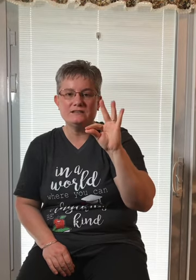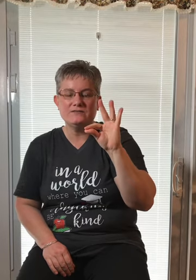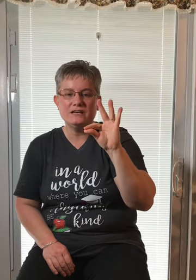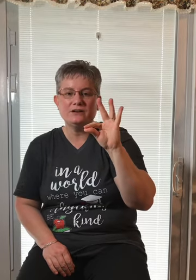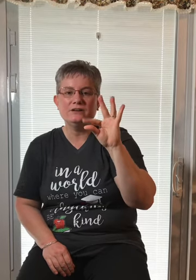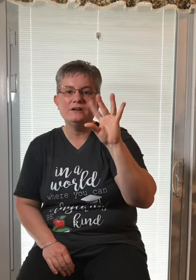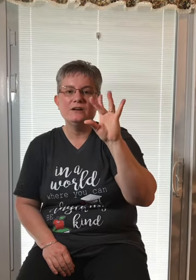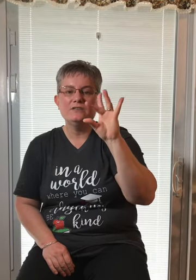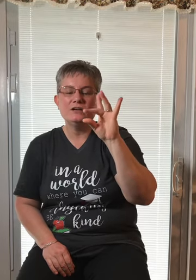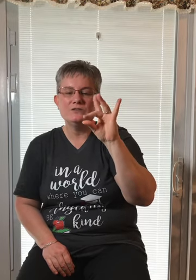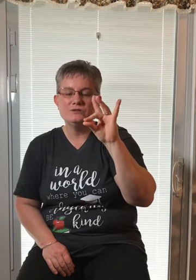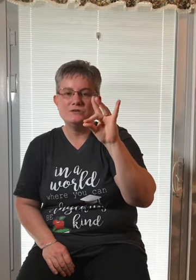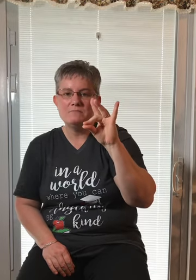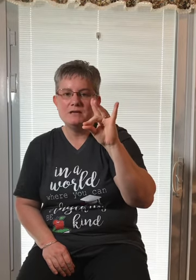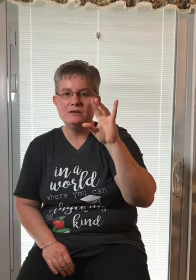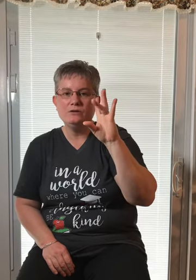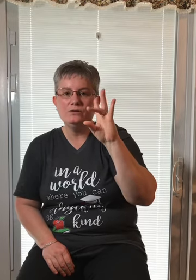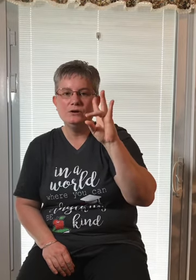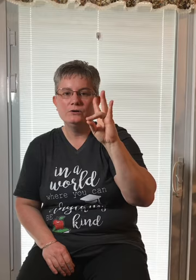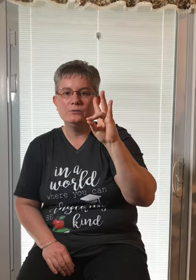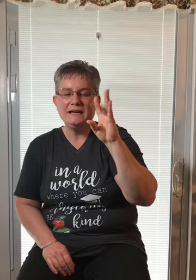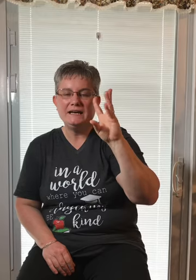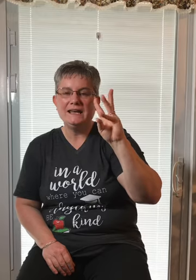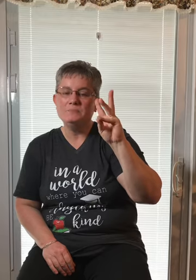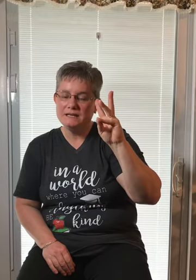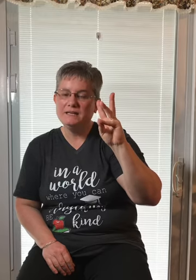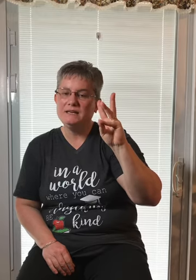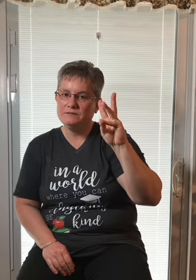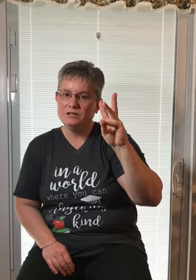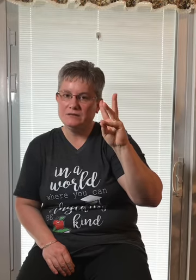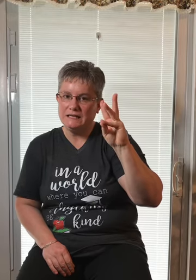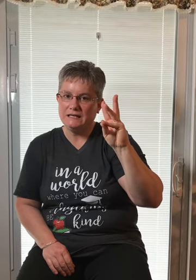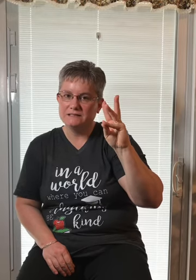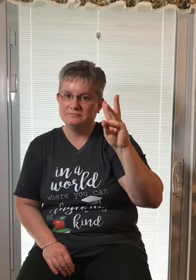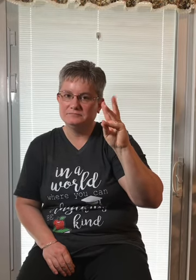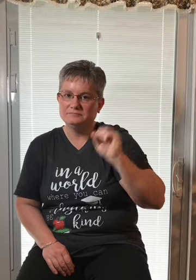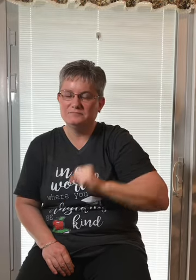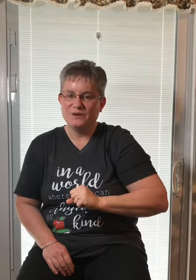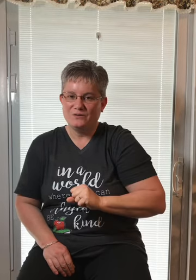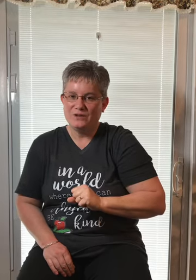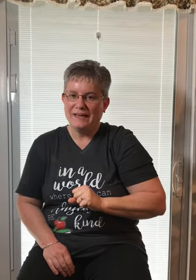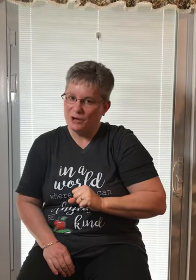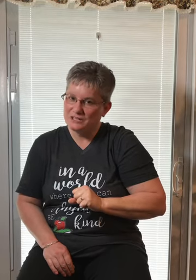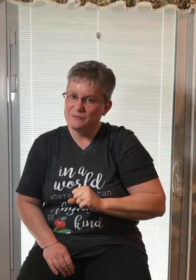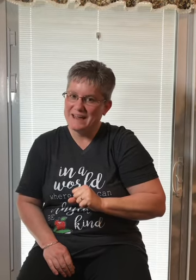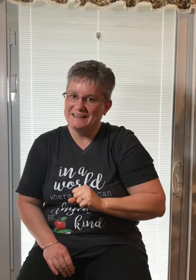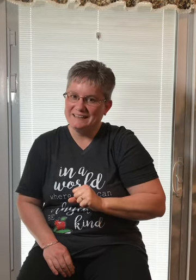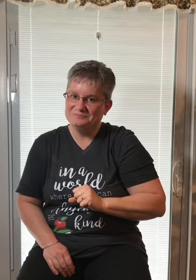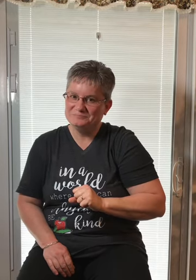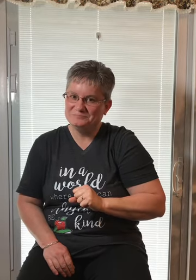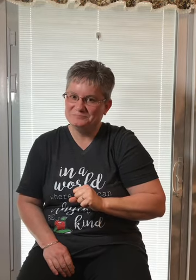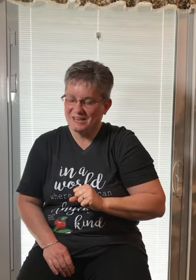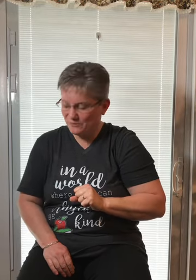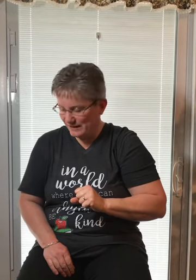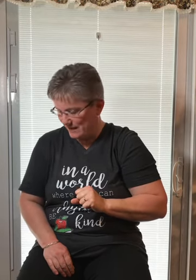finger, then go to the middle ring and pinky if you need it. Okay. Are you ready? Here we go.